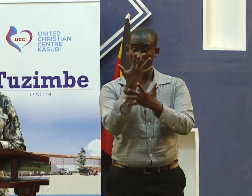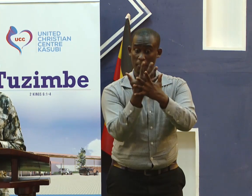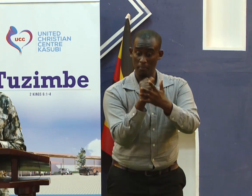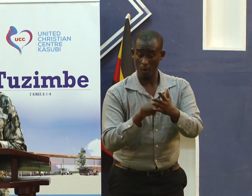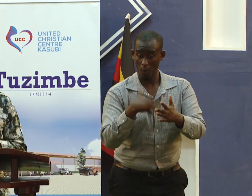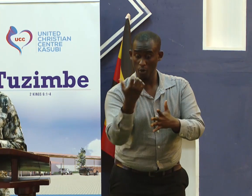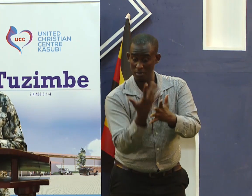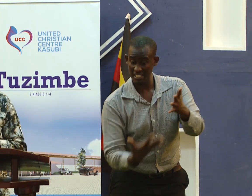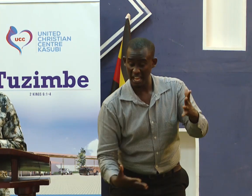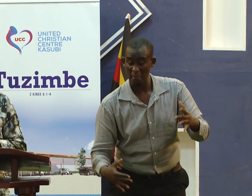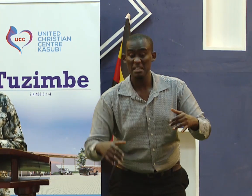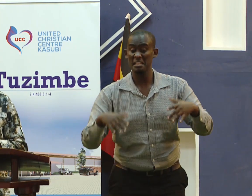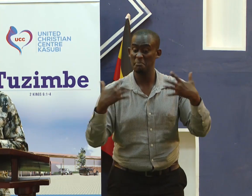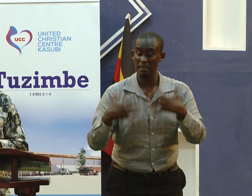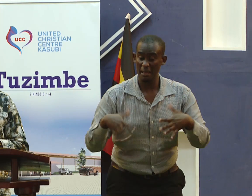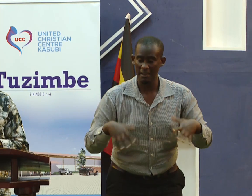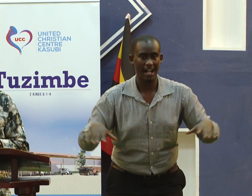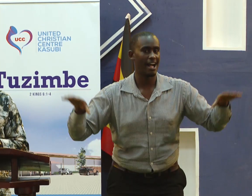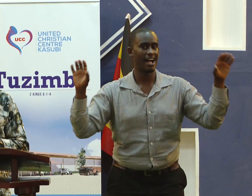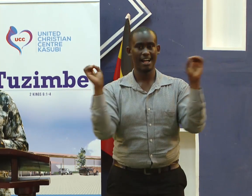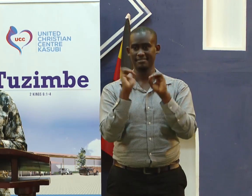Do you think this is a joke